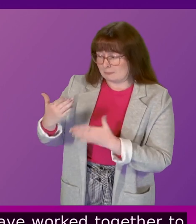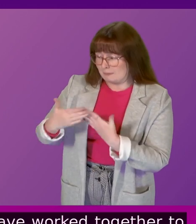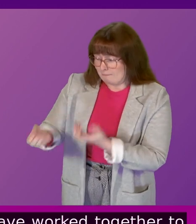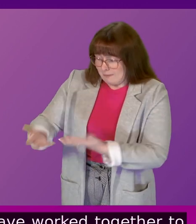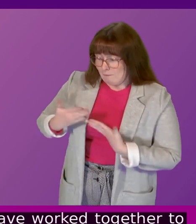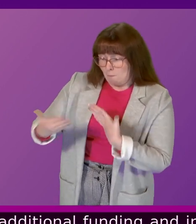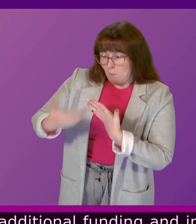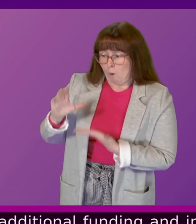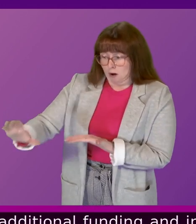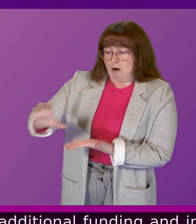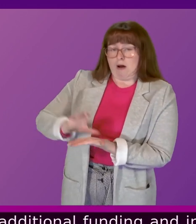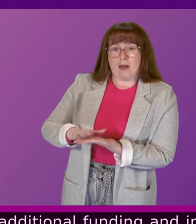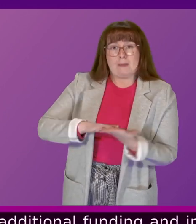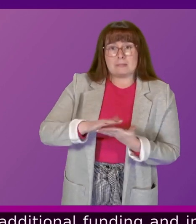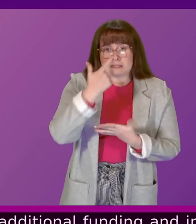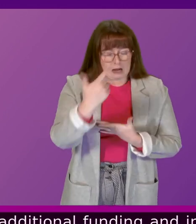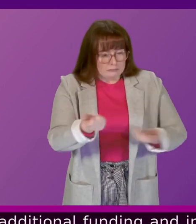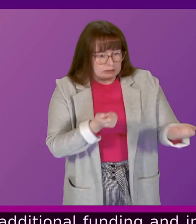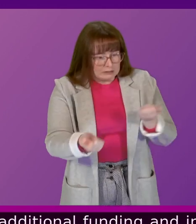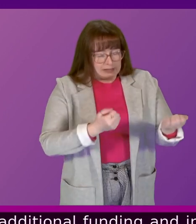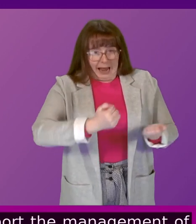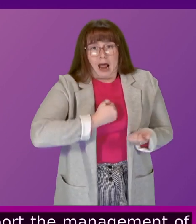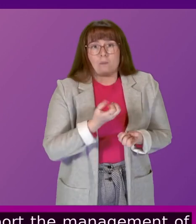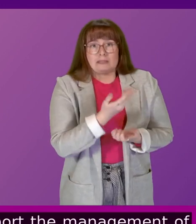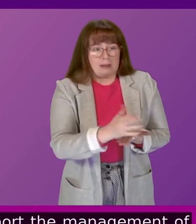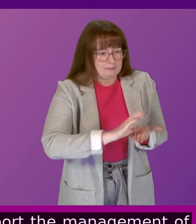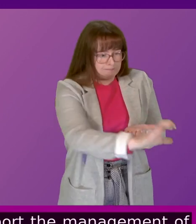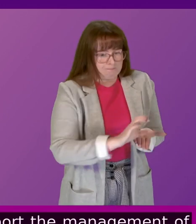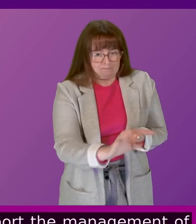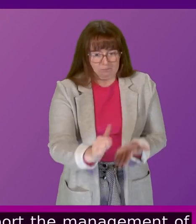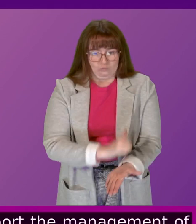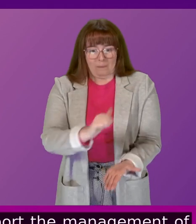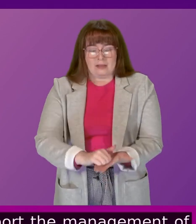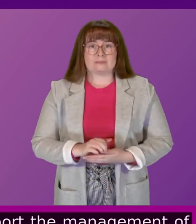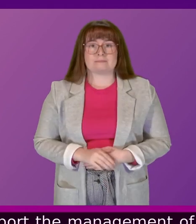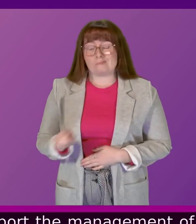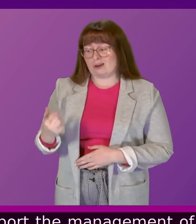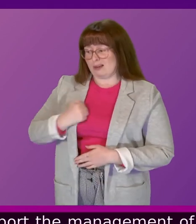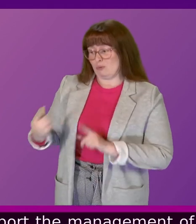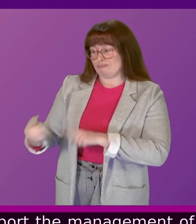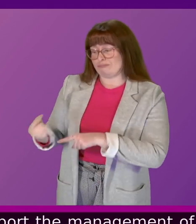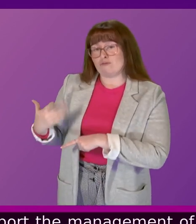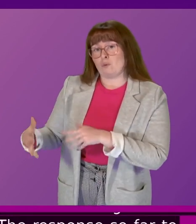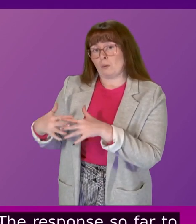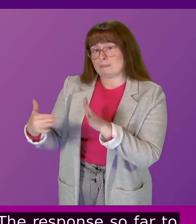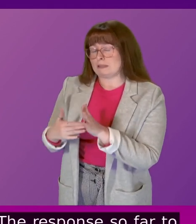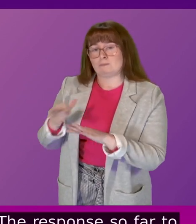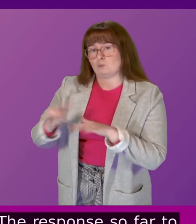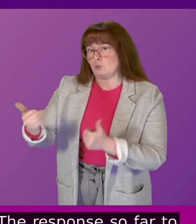to support the management of the pressures we all face. The response so far to these calls has been, at best, insufficient.